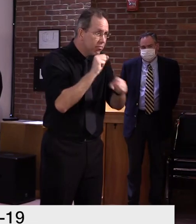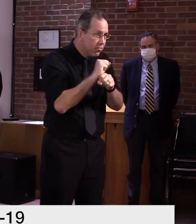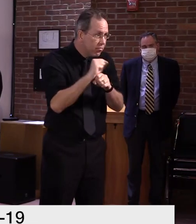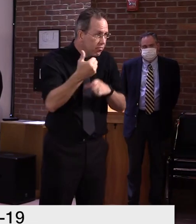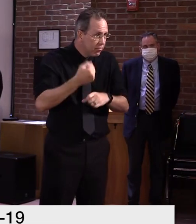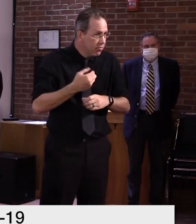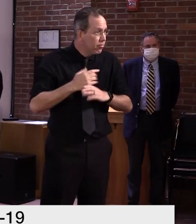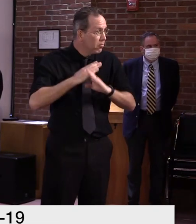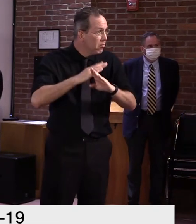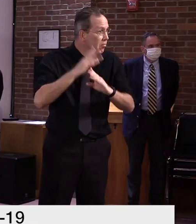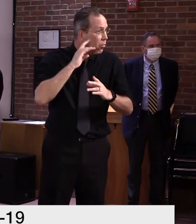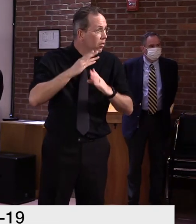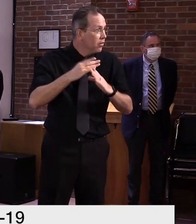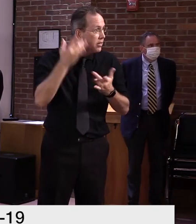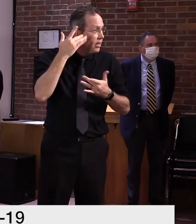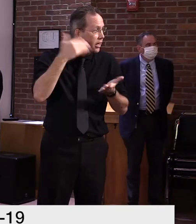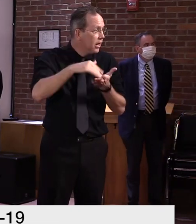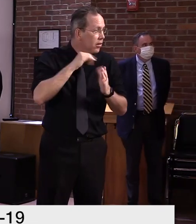Thank you, Governor.